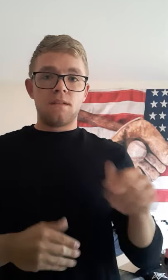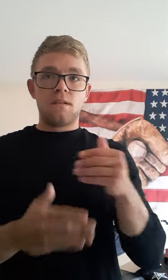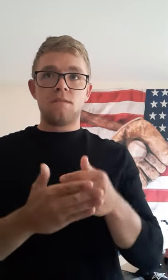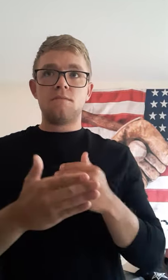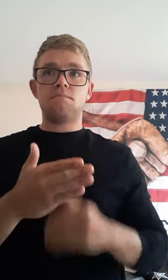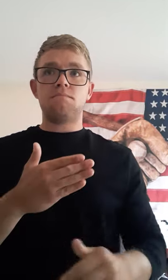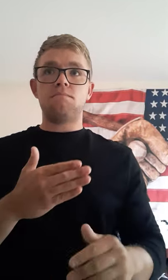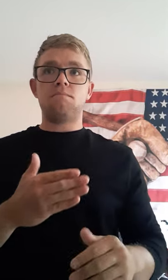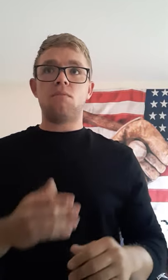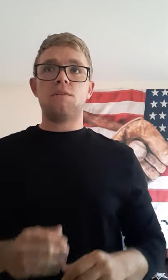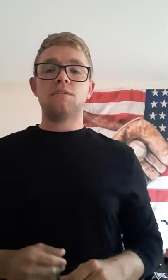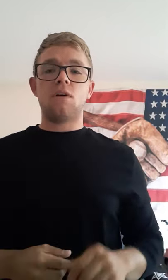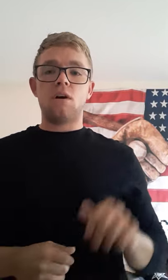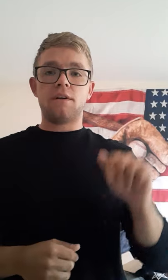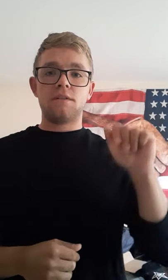born August